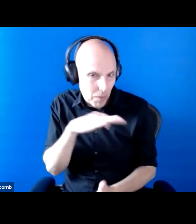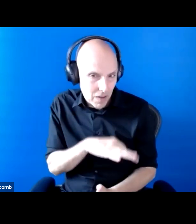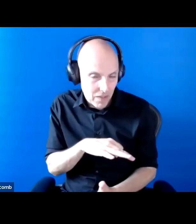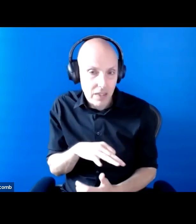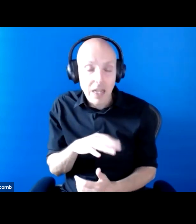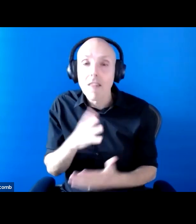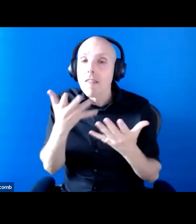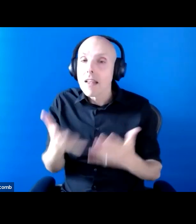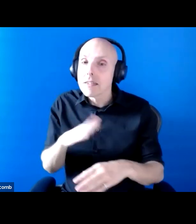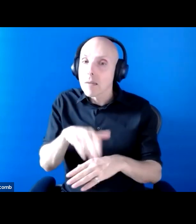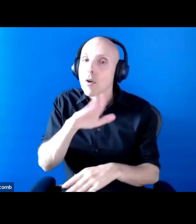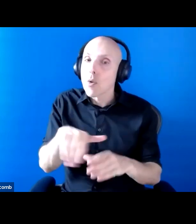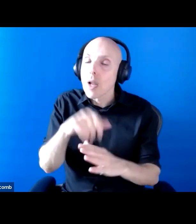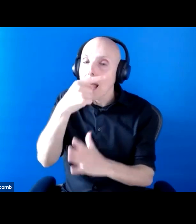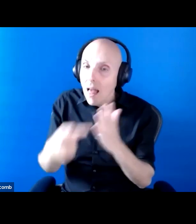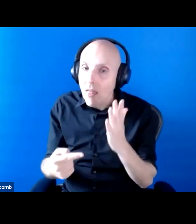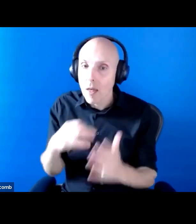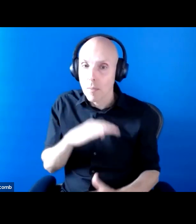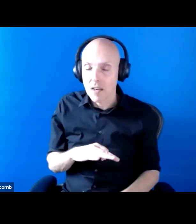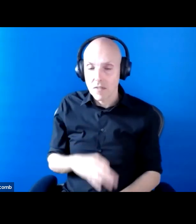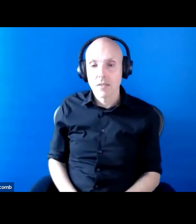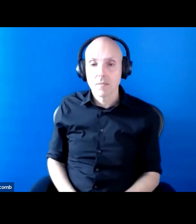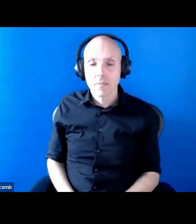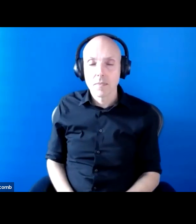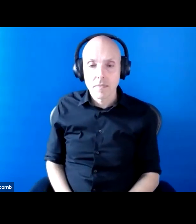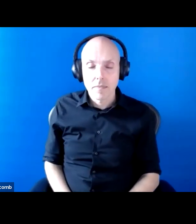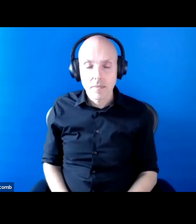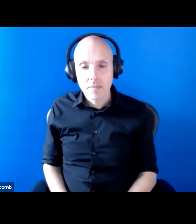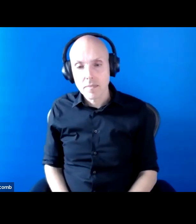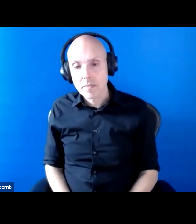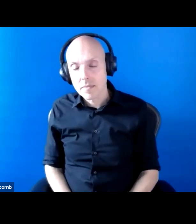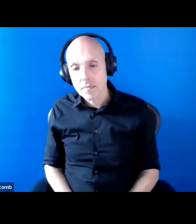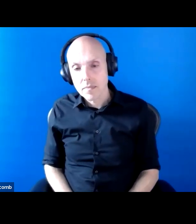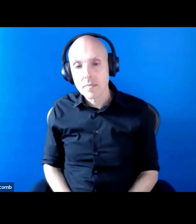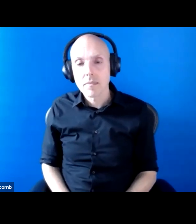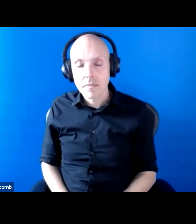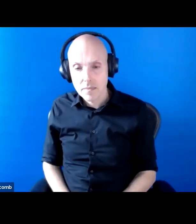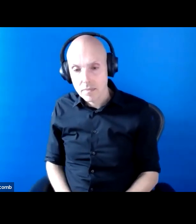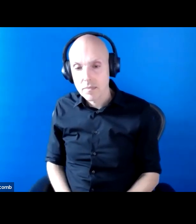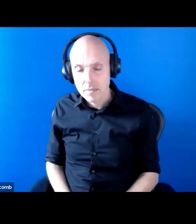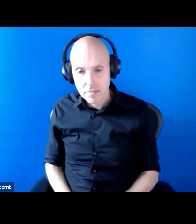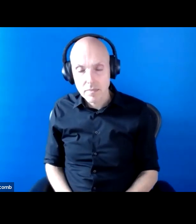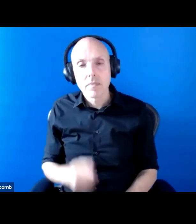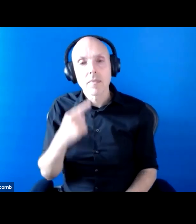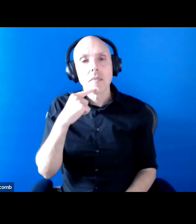included other benefits. And the 150 pounds for people on disability benefits,